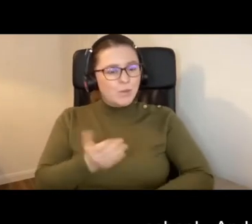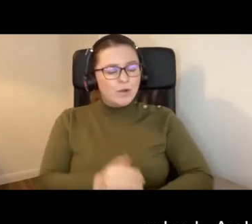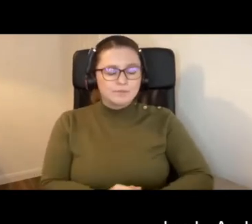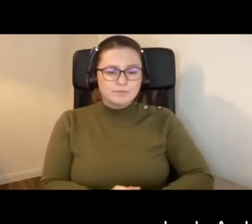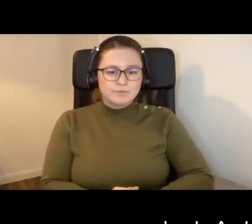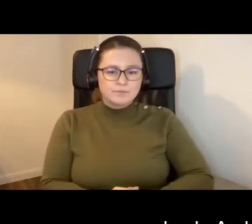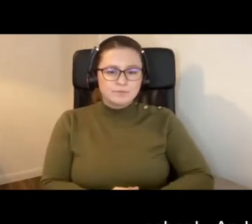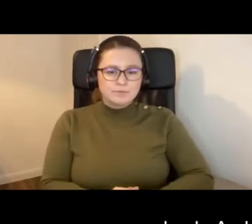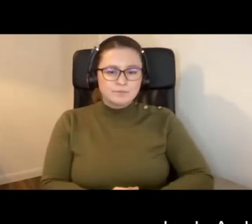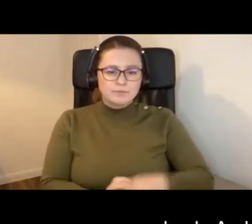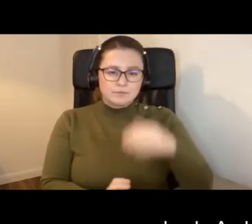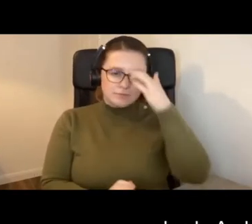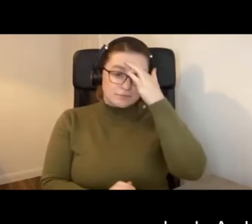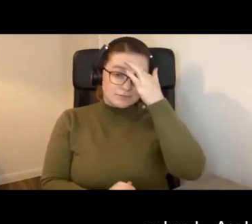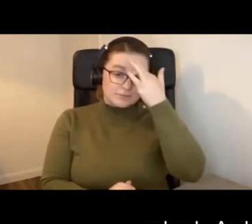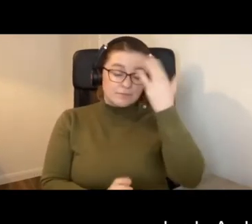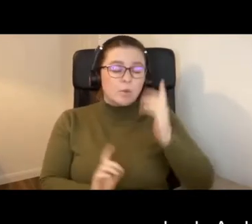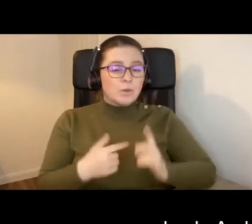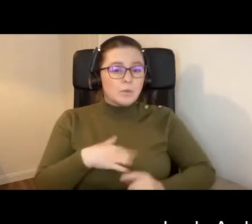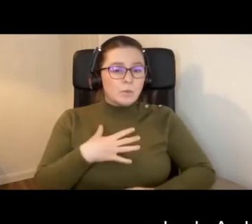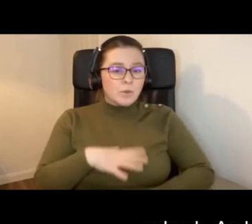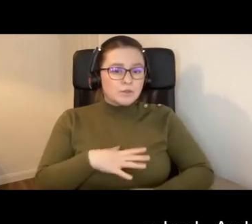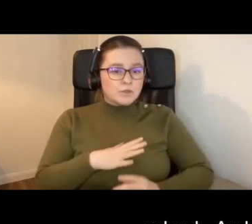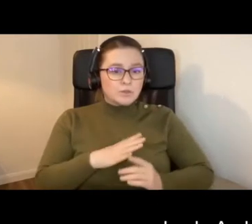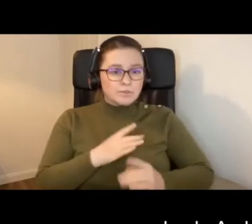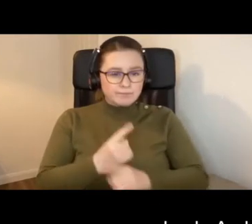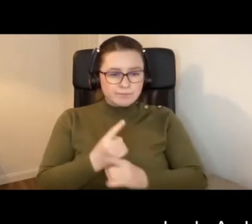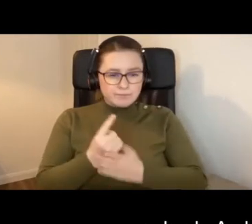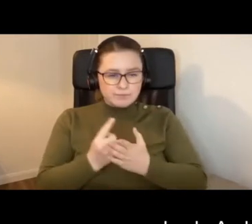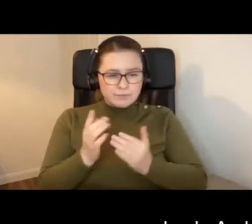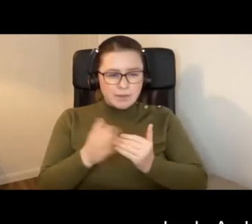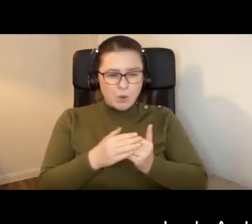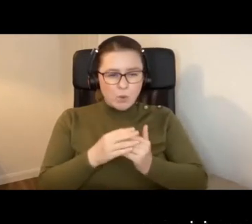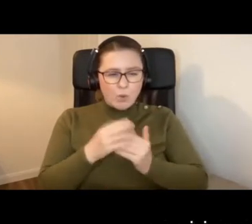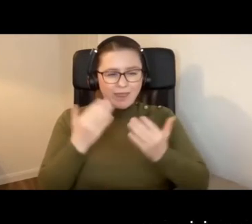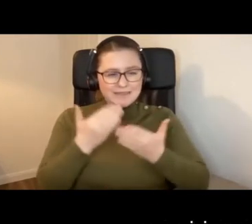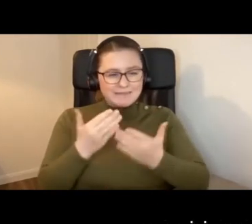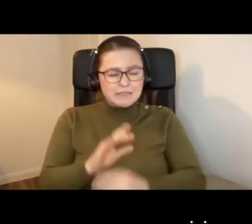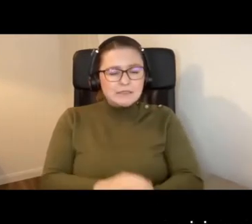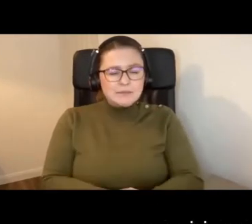And the thing that I wanted to talk about this evening was